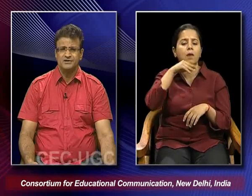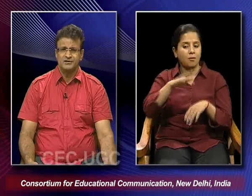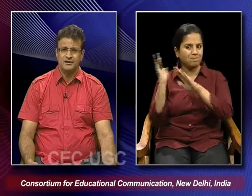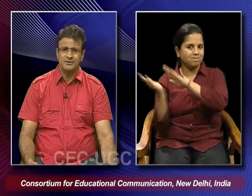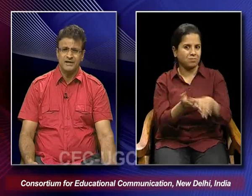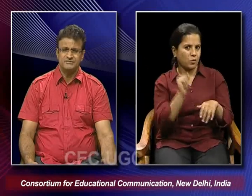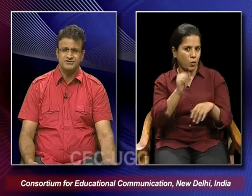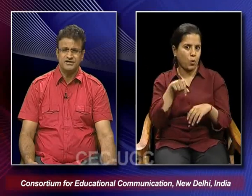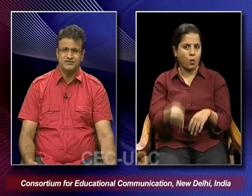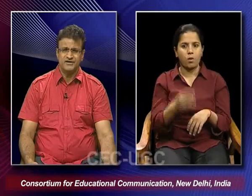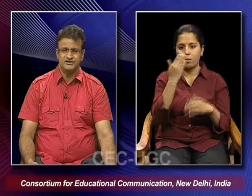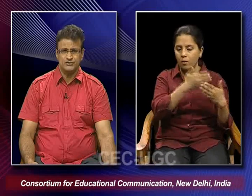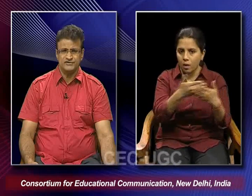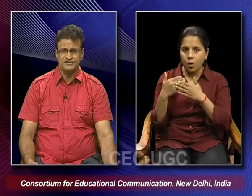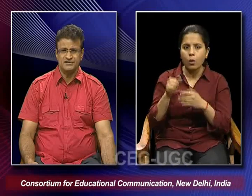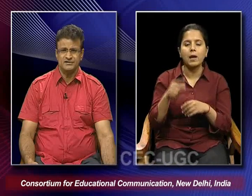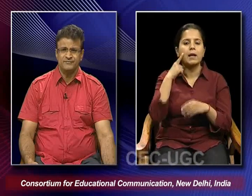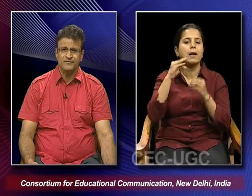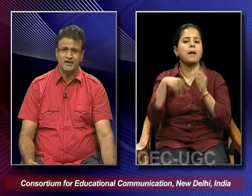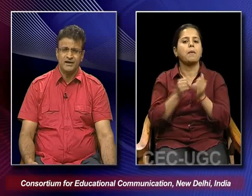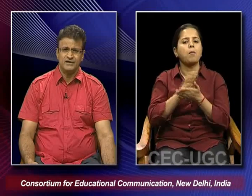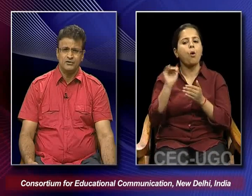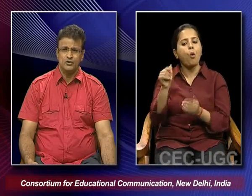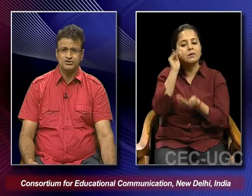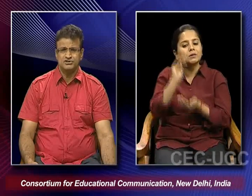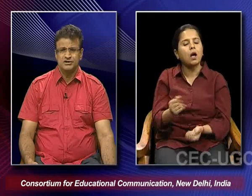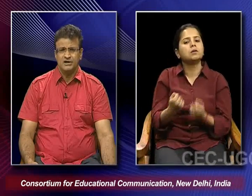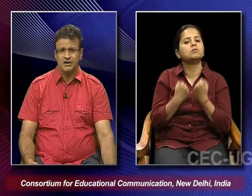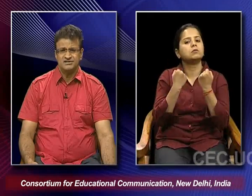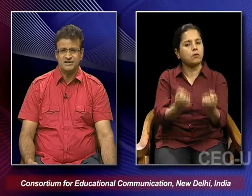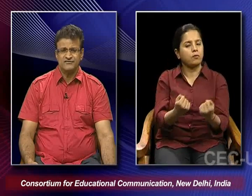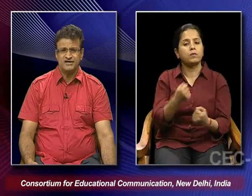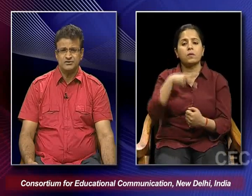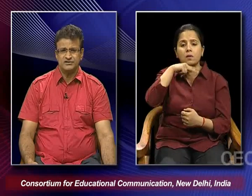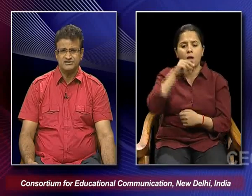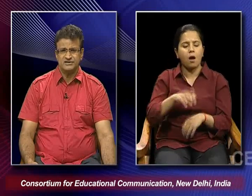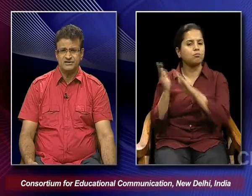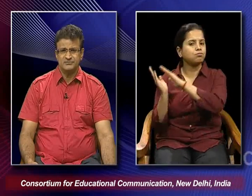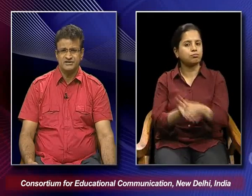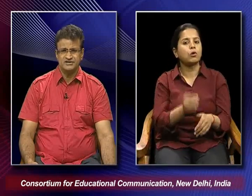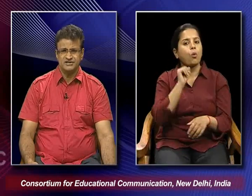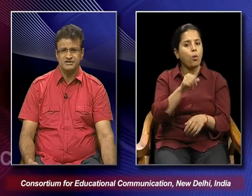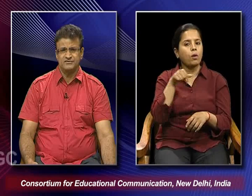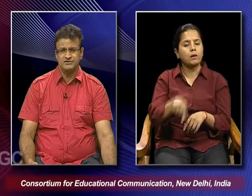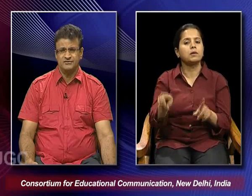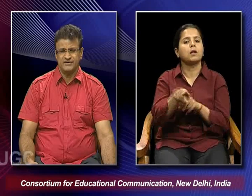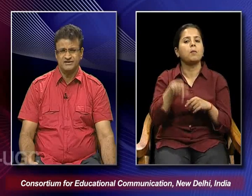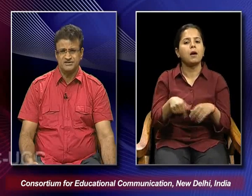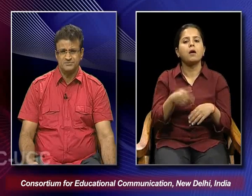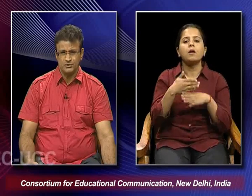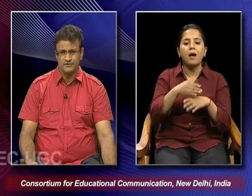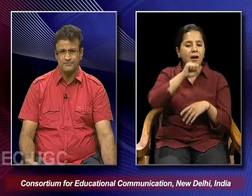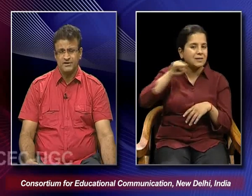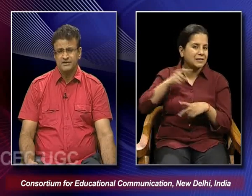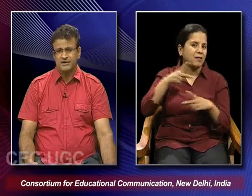Abraham's sacrifice of his son. And goats are sacrificed on this day and meat is shared with friends